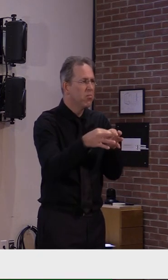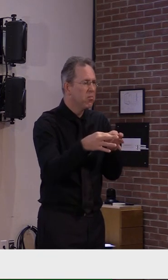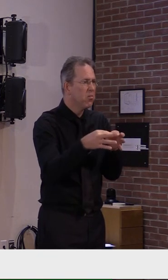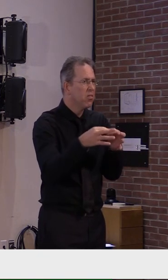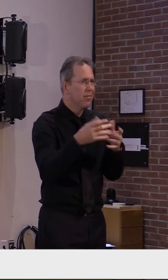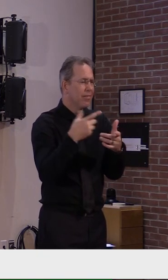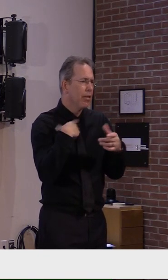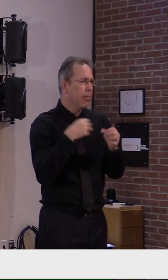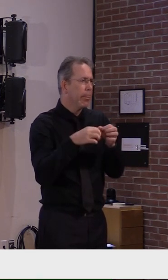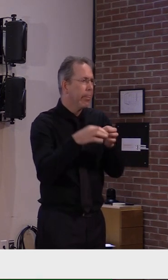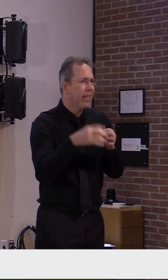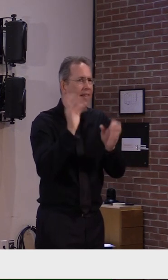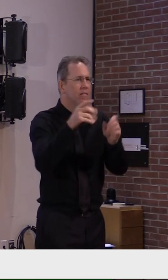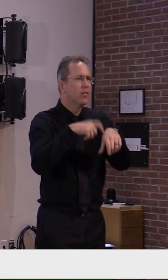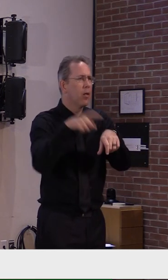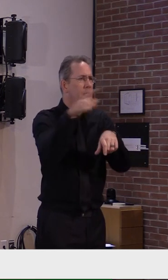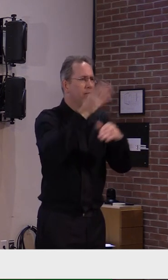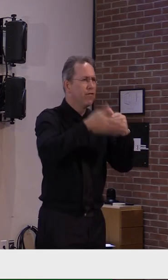which is tomorrow at noon.